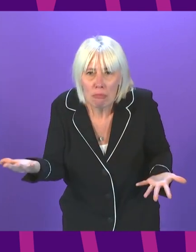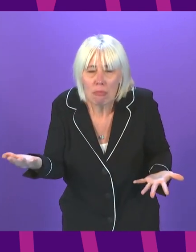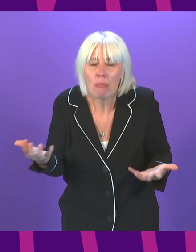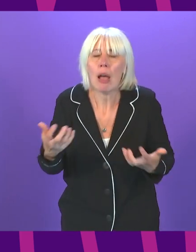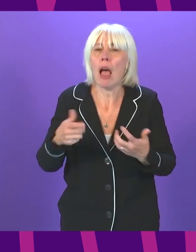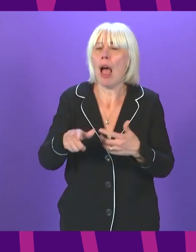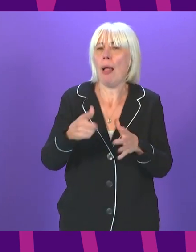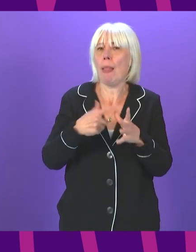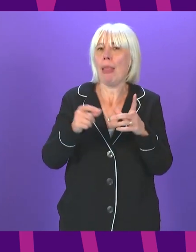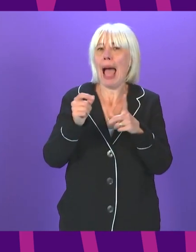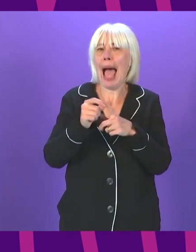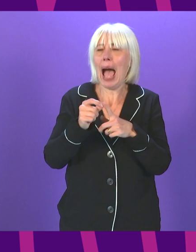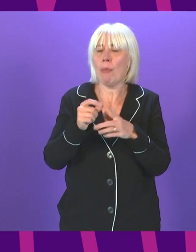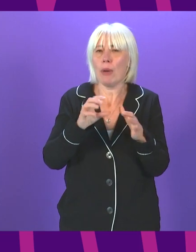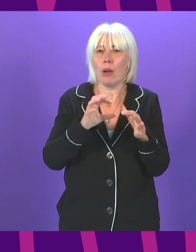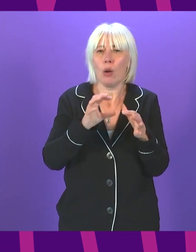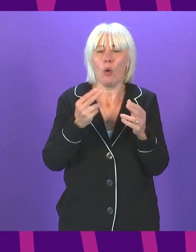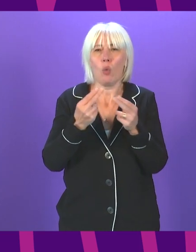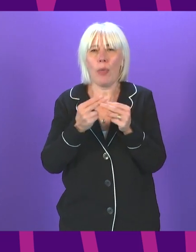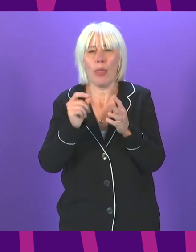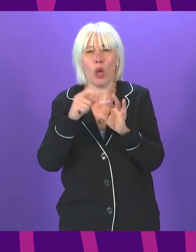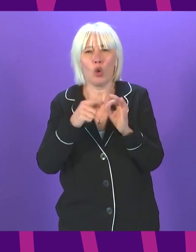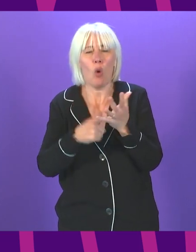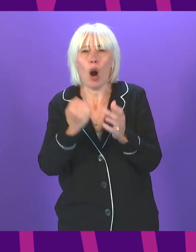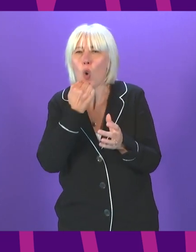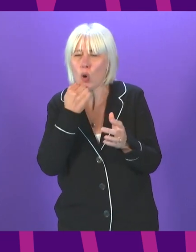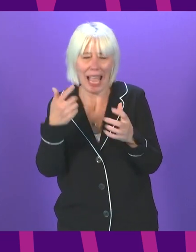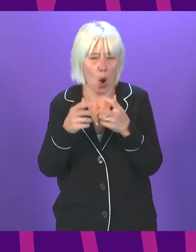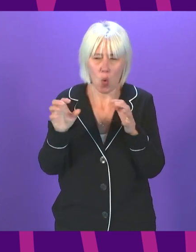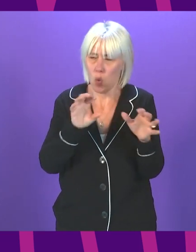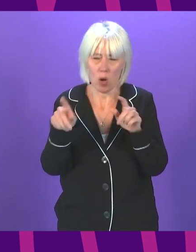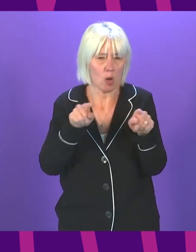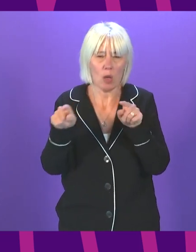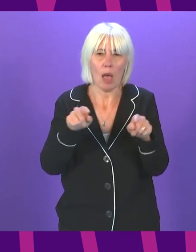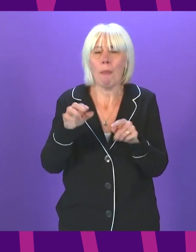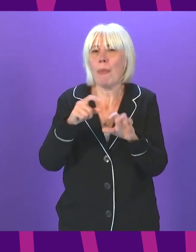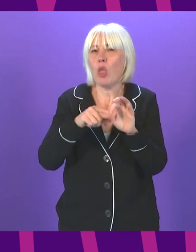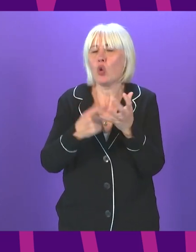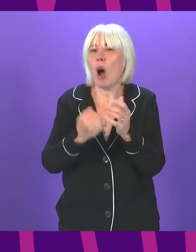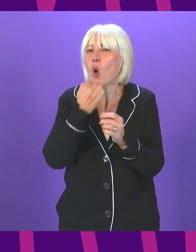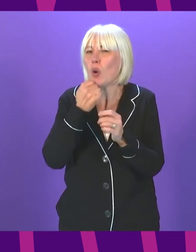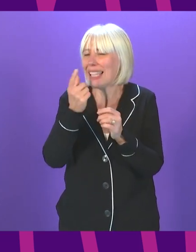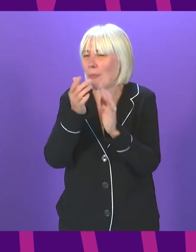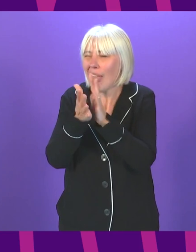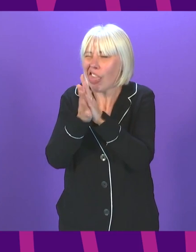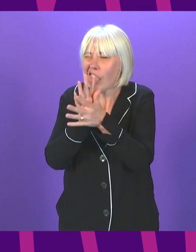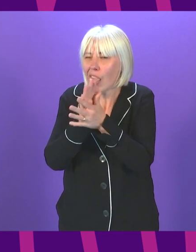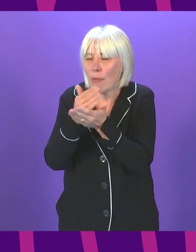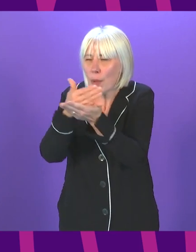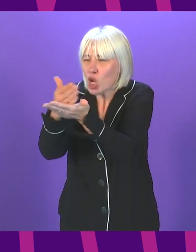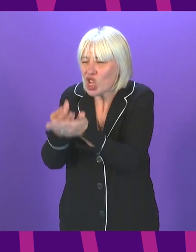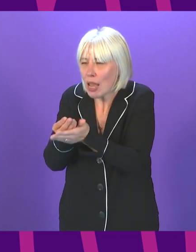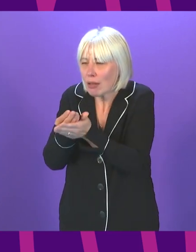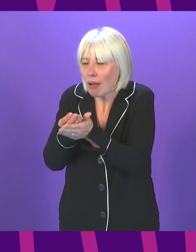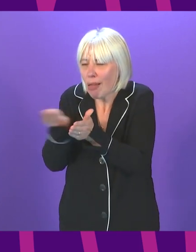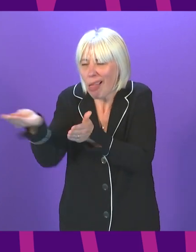work with a QR code that might be open to a little bit of abuse in terms of maybe being shared around people who might